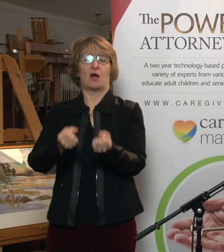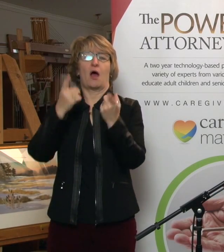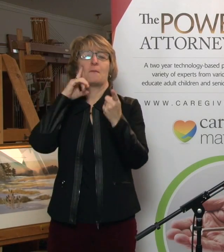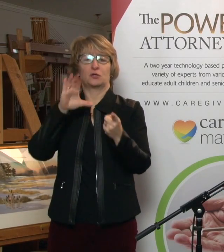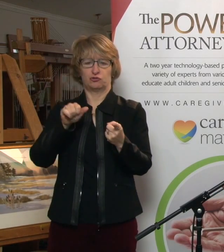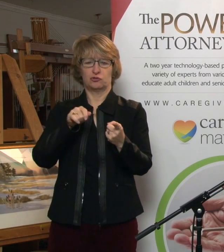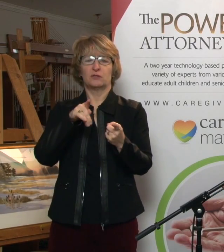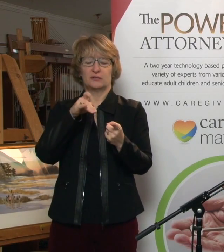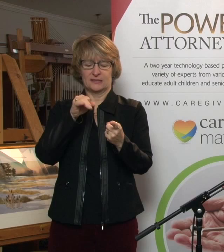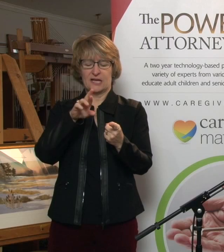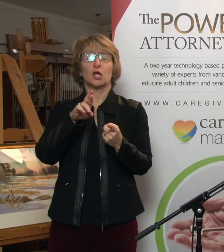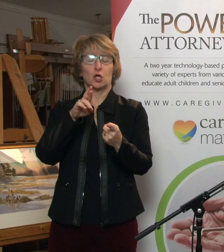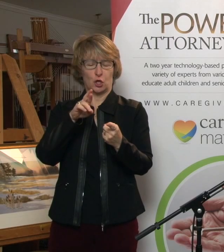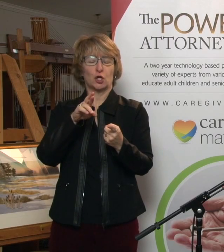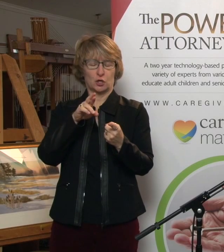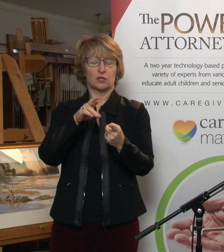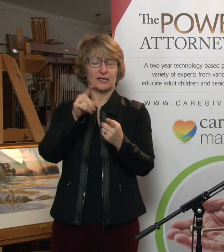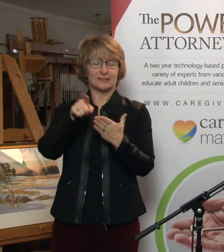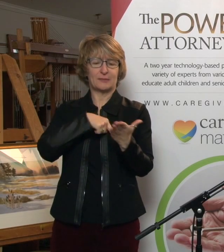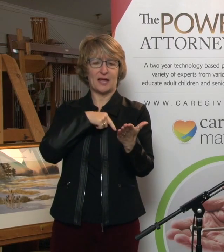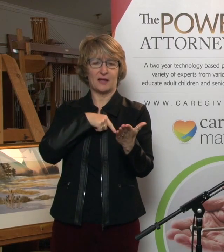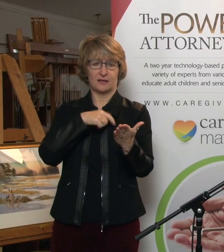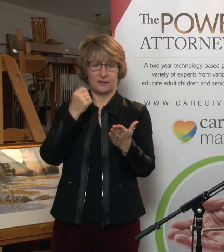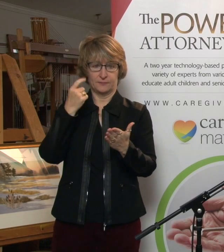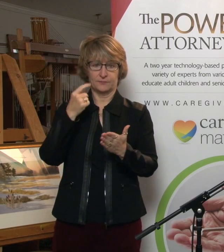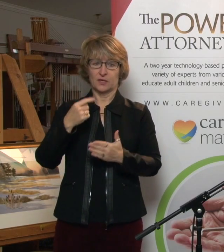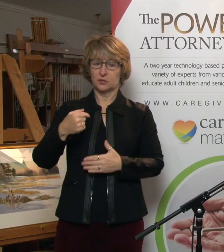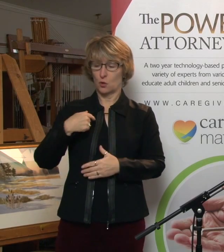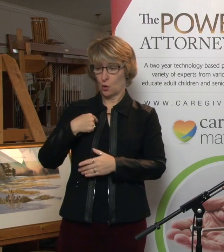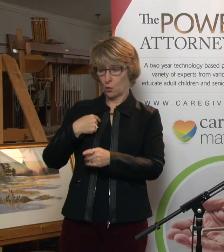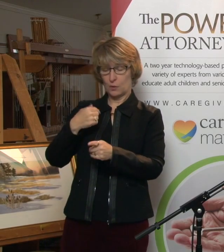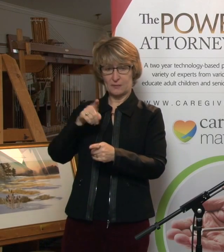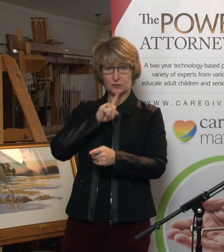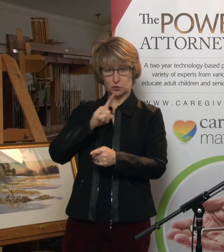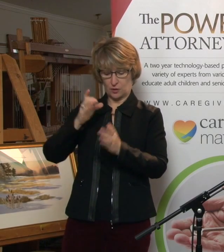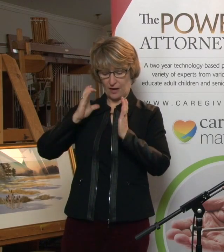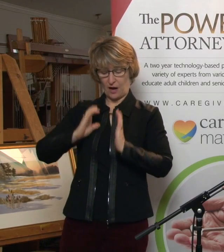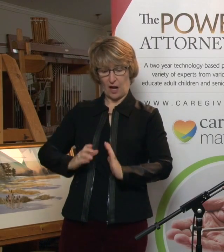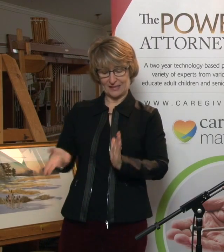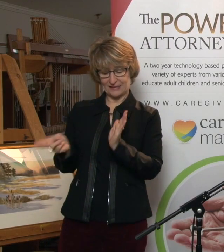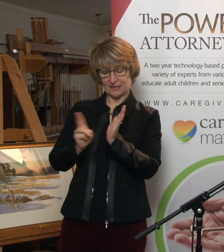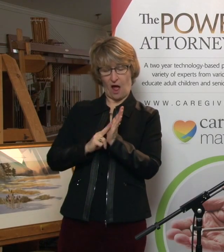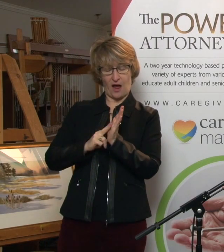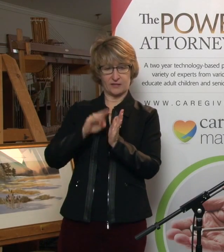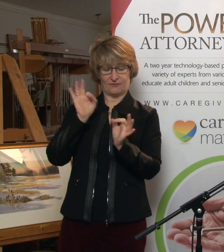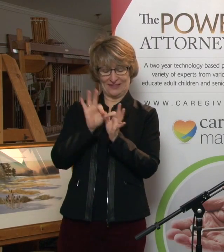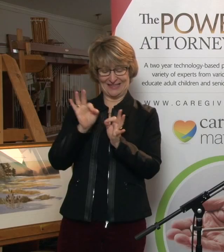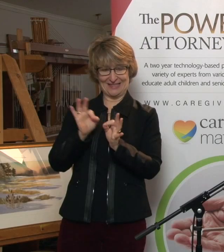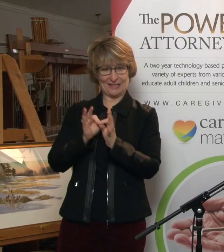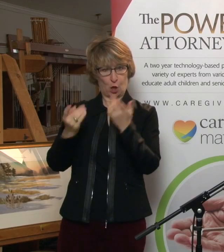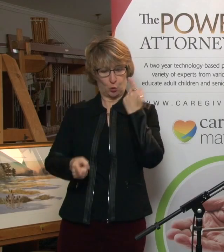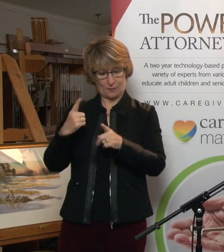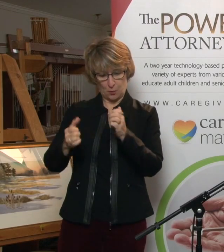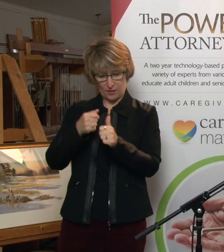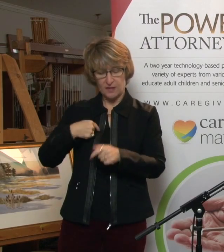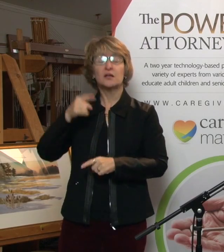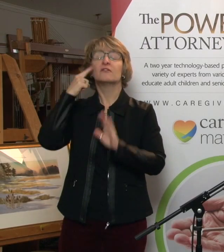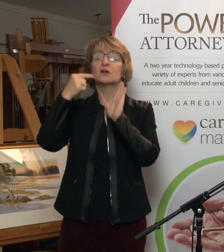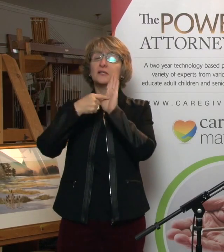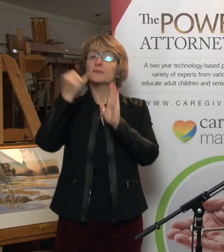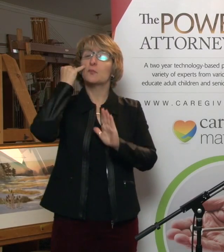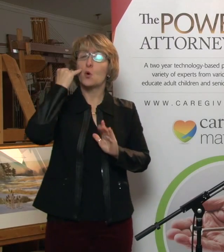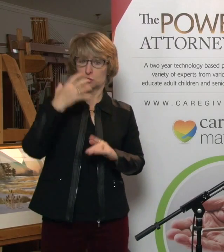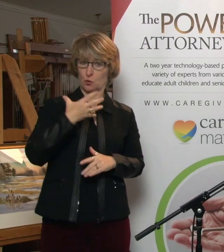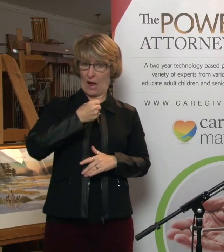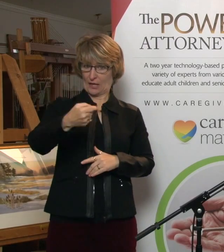are involved, we like to settle all of this up front, so clients sign a compensation agreement with us. So, if you were to name Scotia Trust